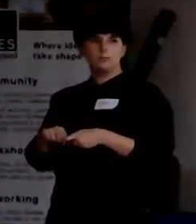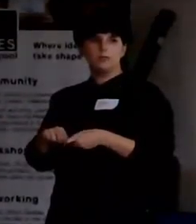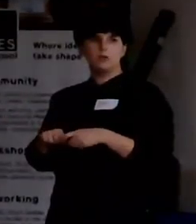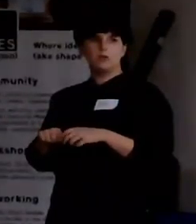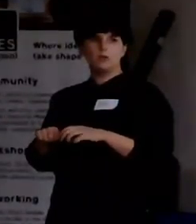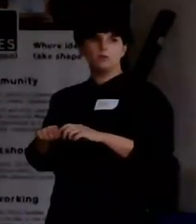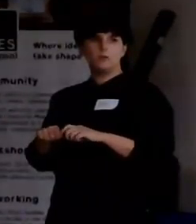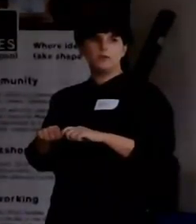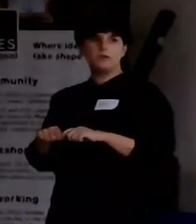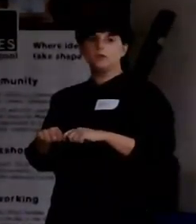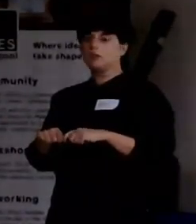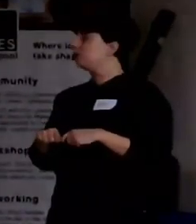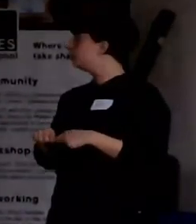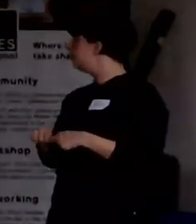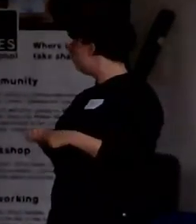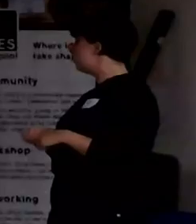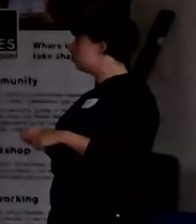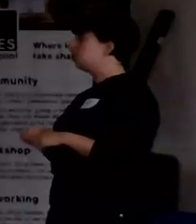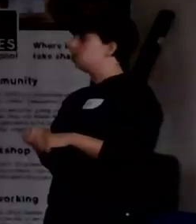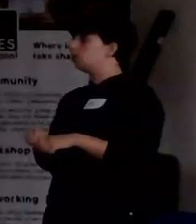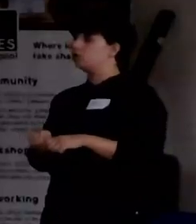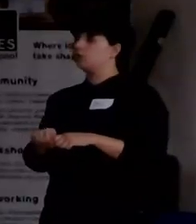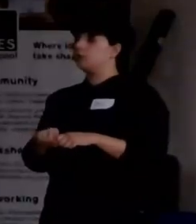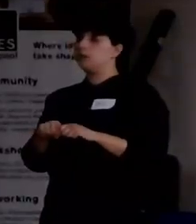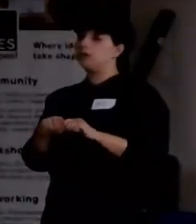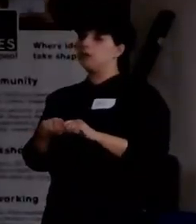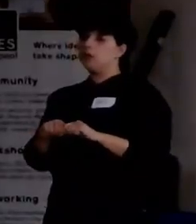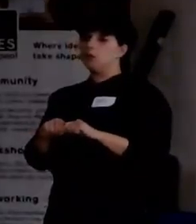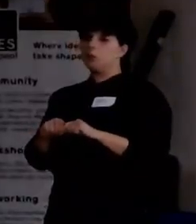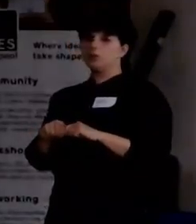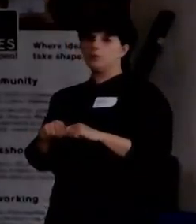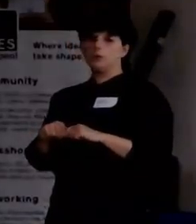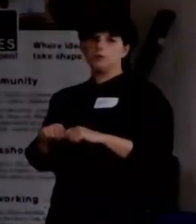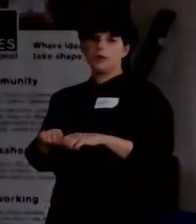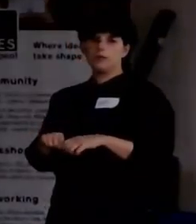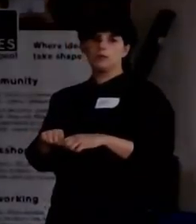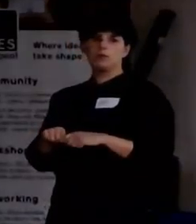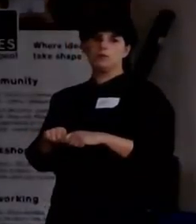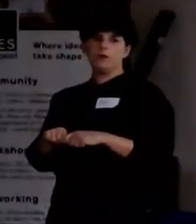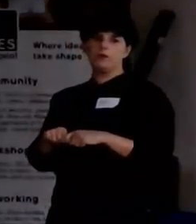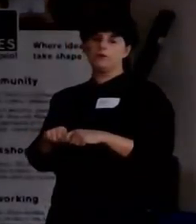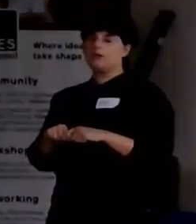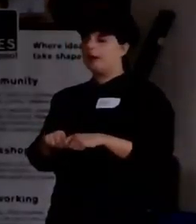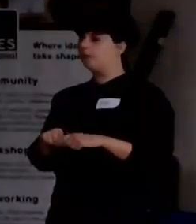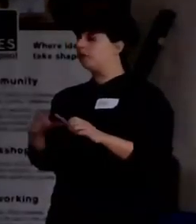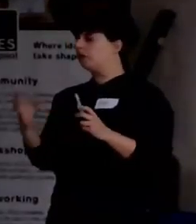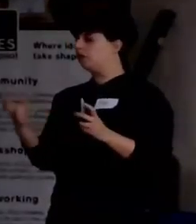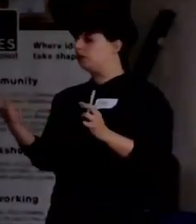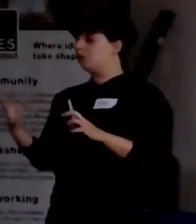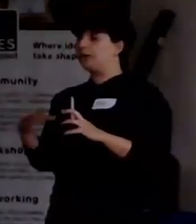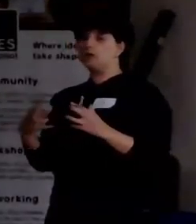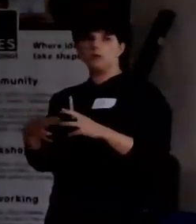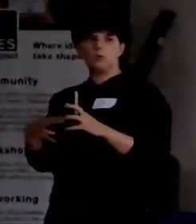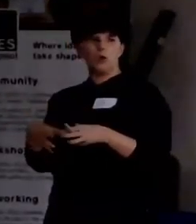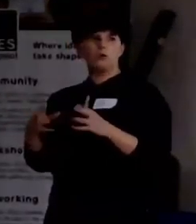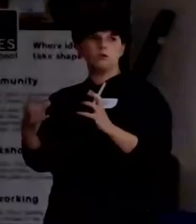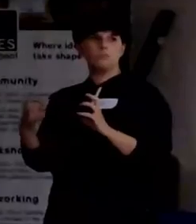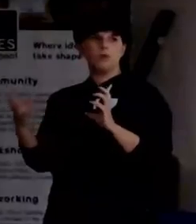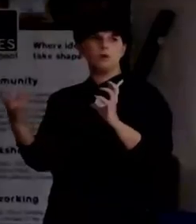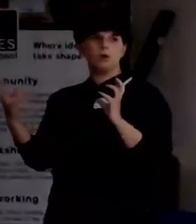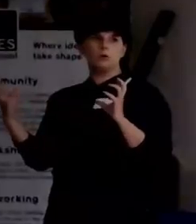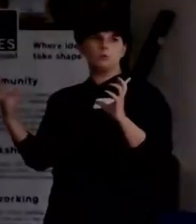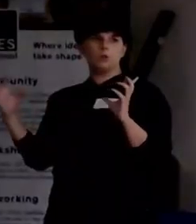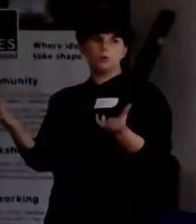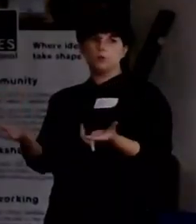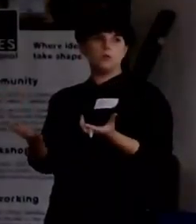organize something that was based on Does Liverpool, which I consider to be one of the most active and dynamic, independently run